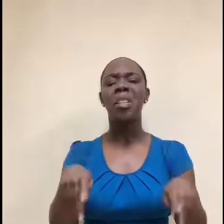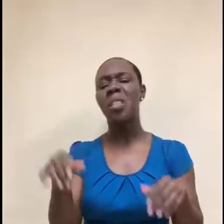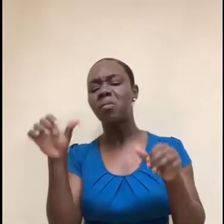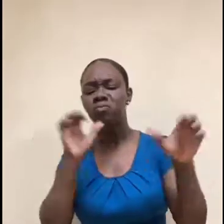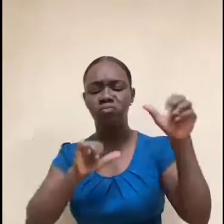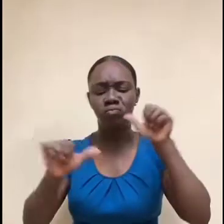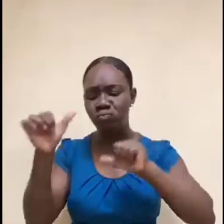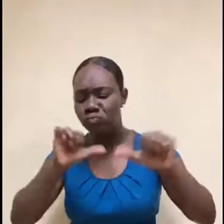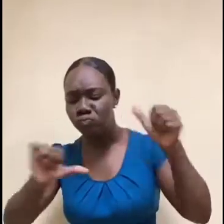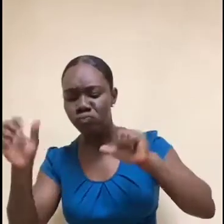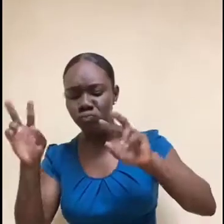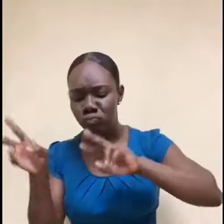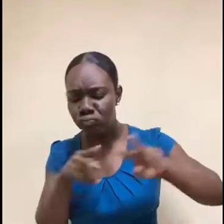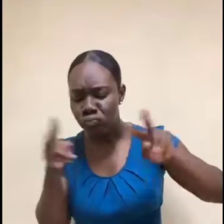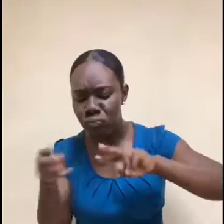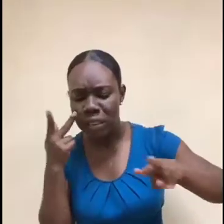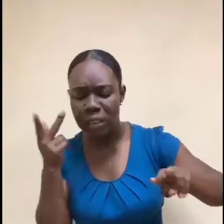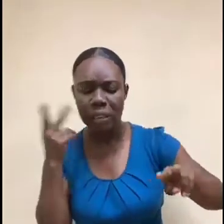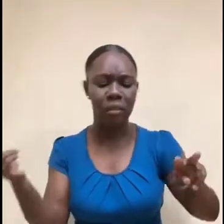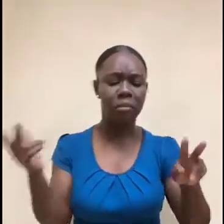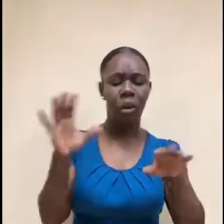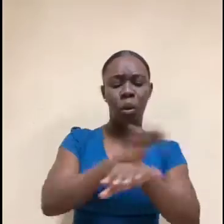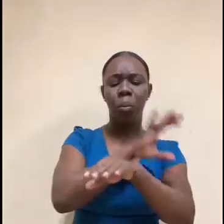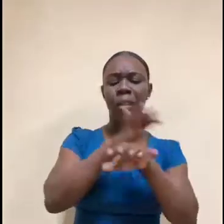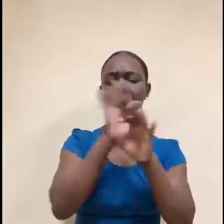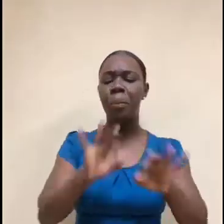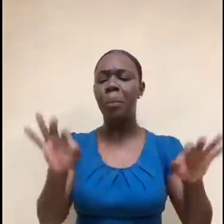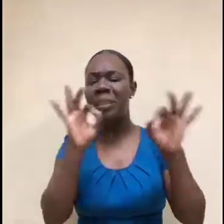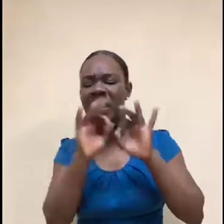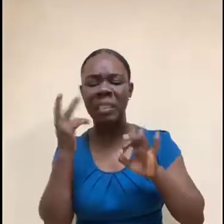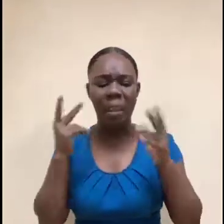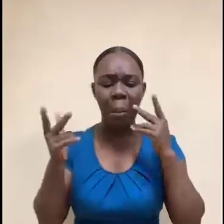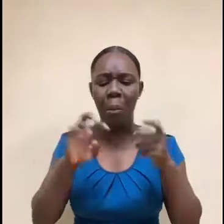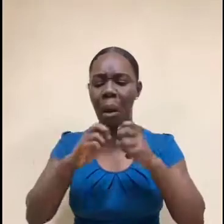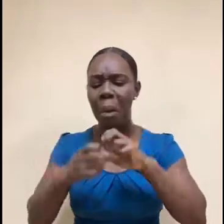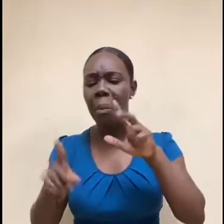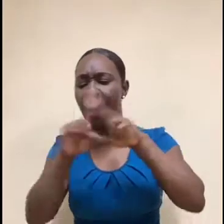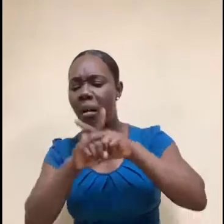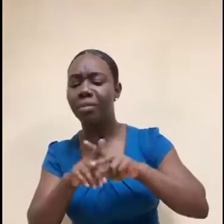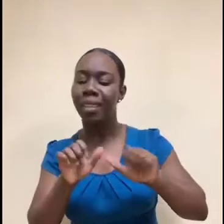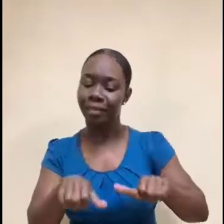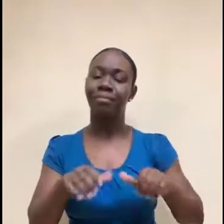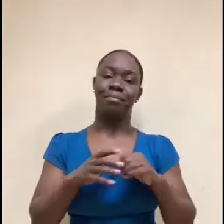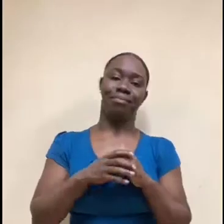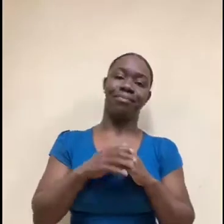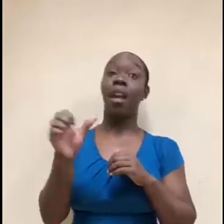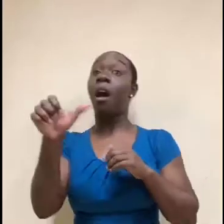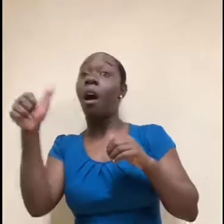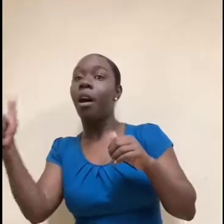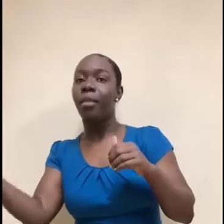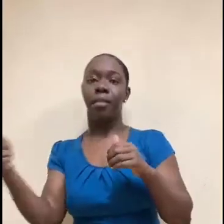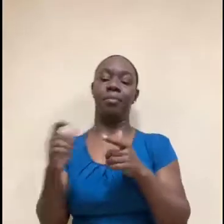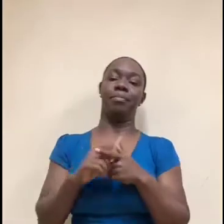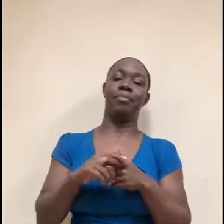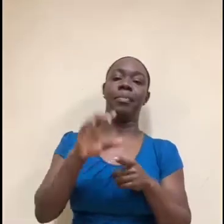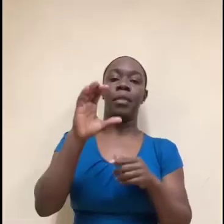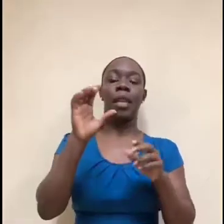posted over on LinkedIn. And then finally, Digital Ocean was looking for a, this is a senior role. is a senior infrastructure security engineer role